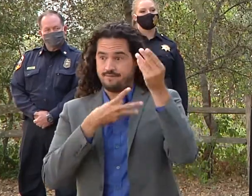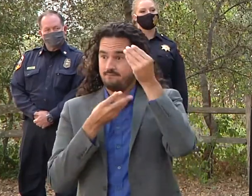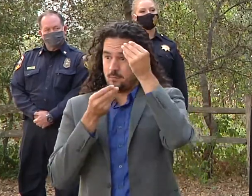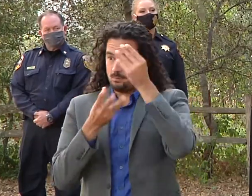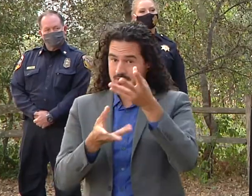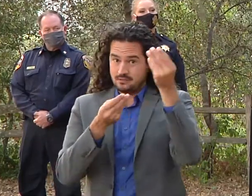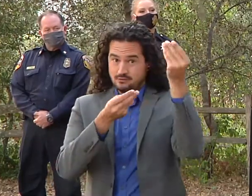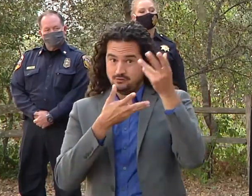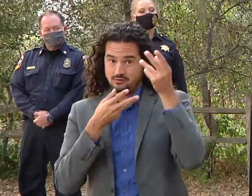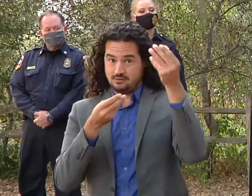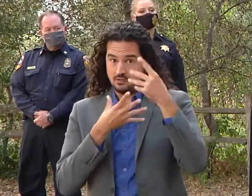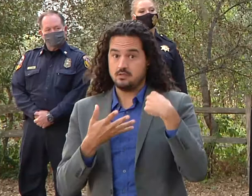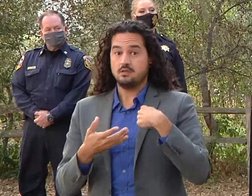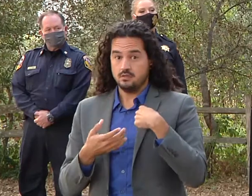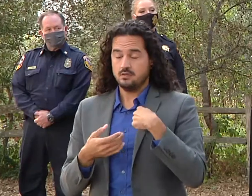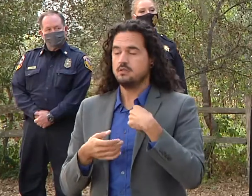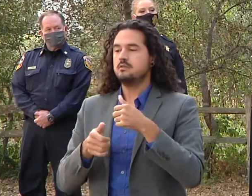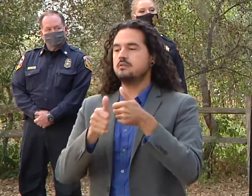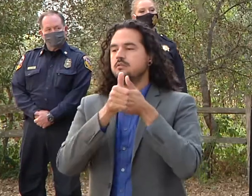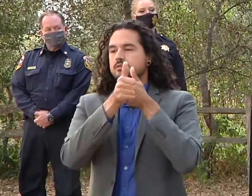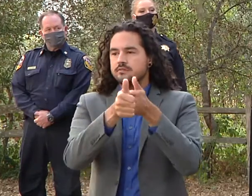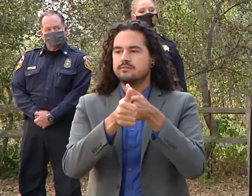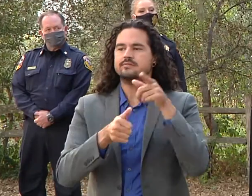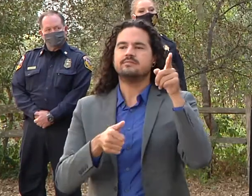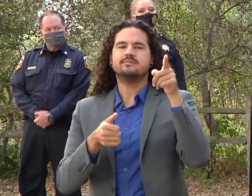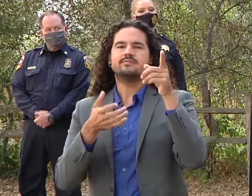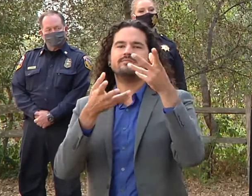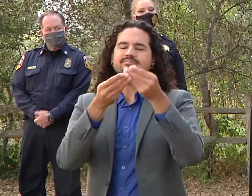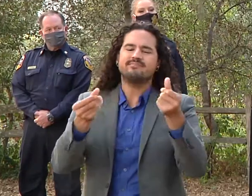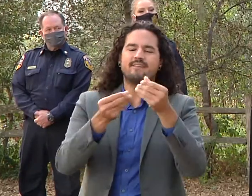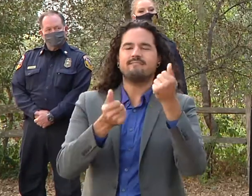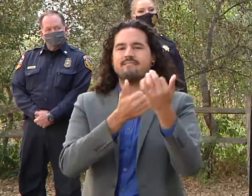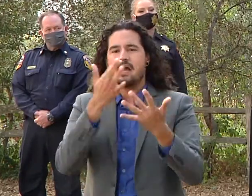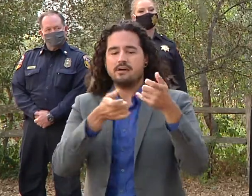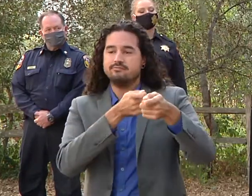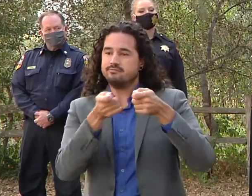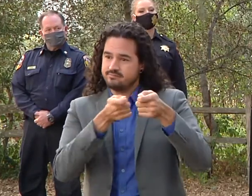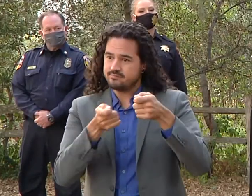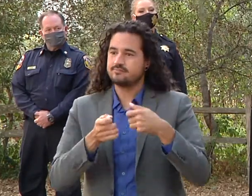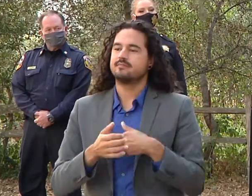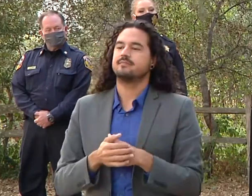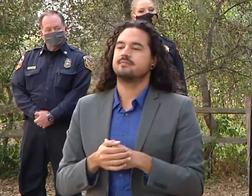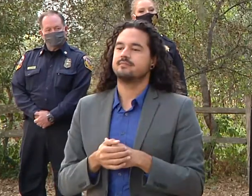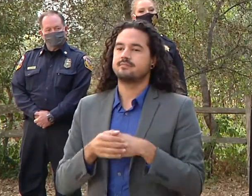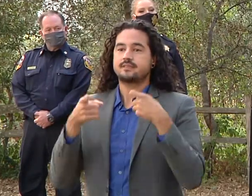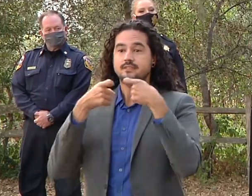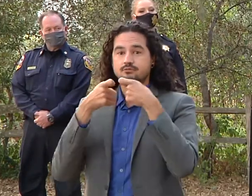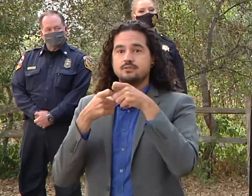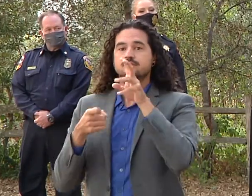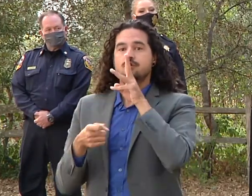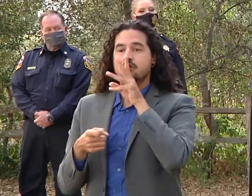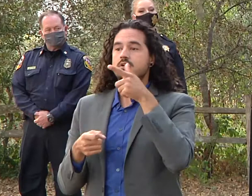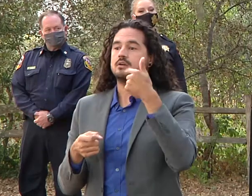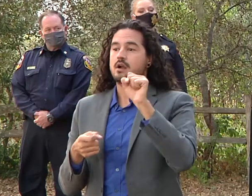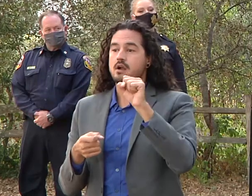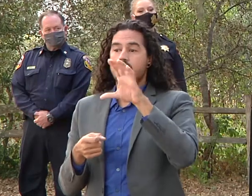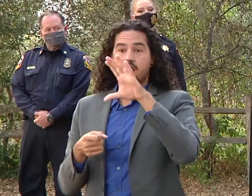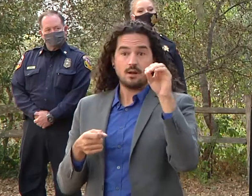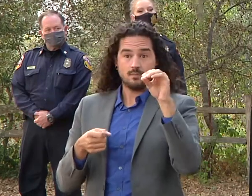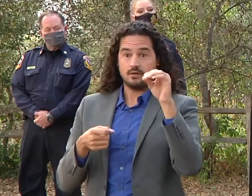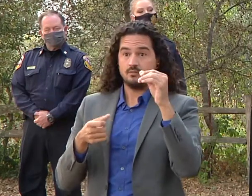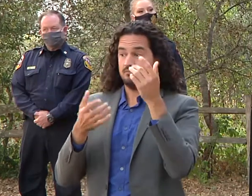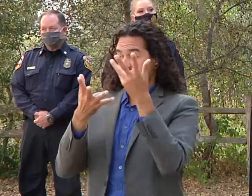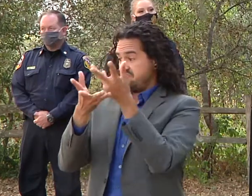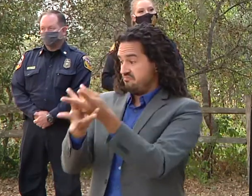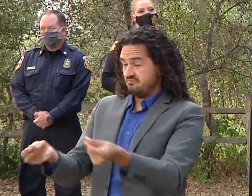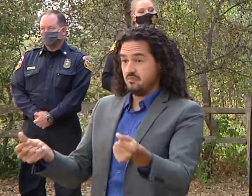fire and the utility companies are also working just as equally hard even before the fire is completely contained and completely put out so